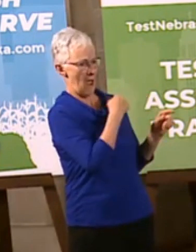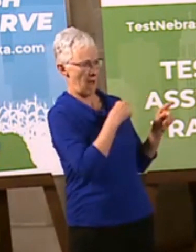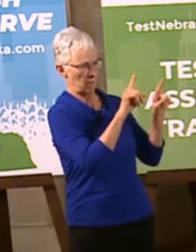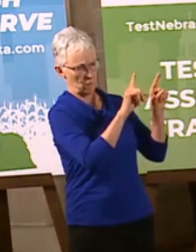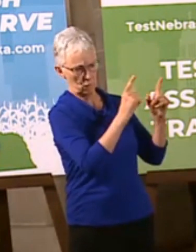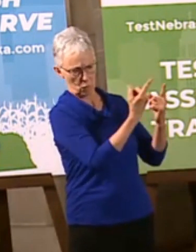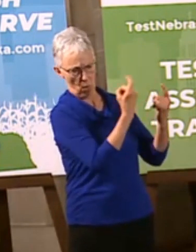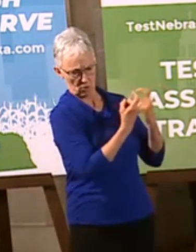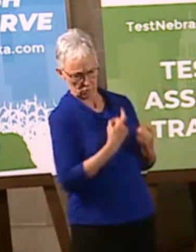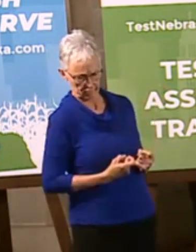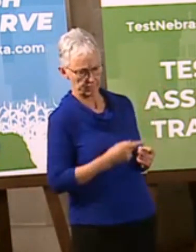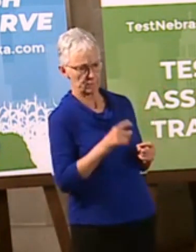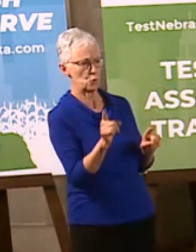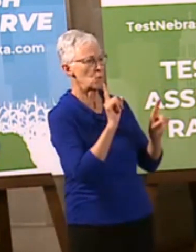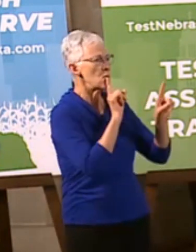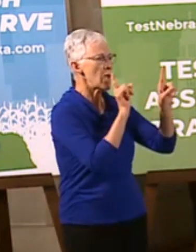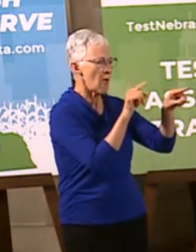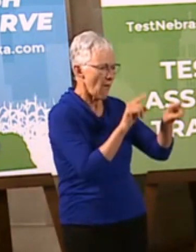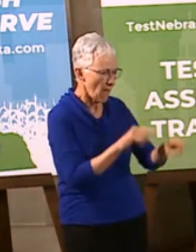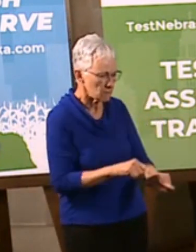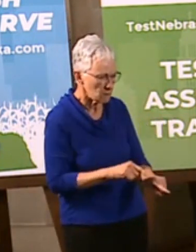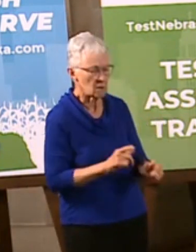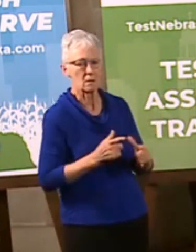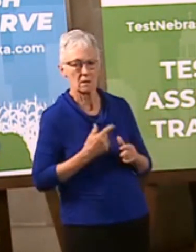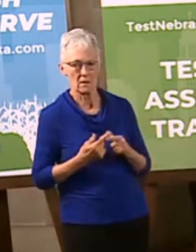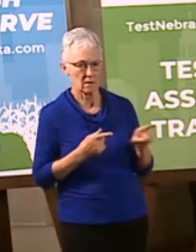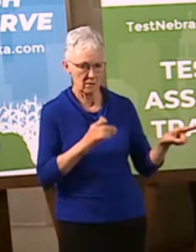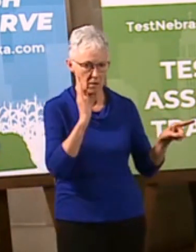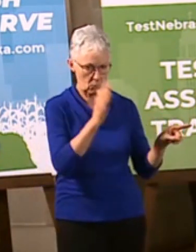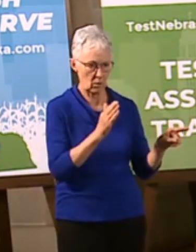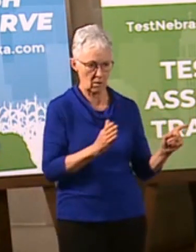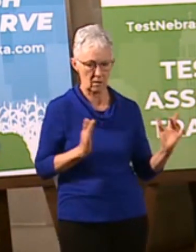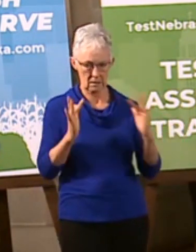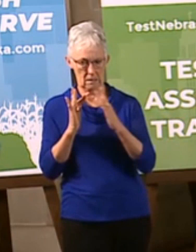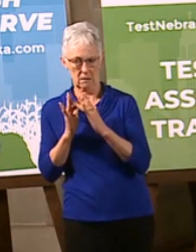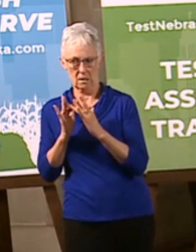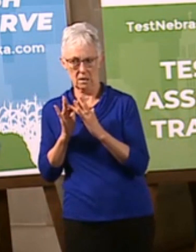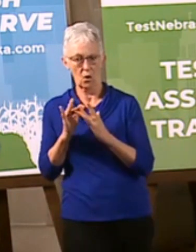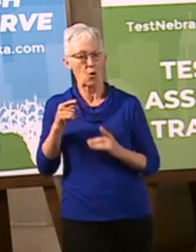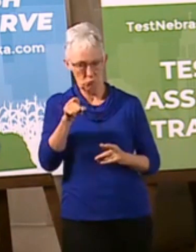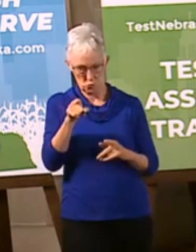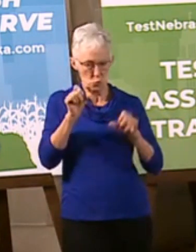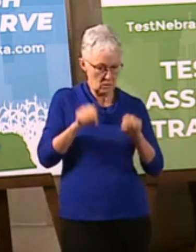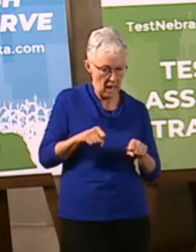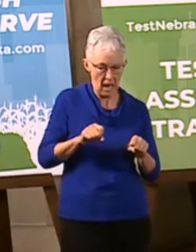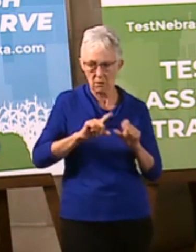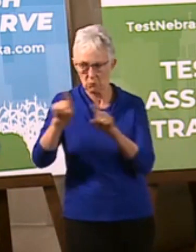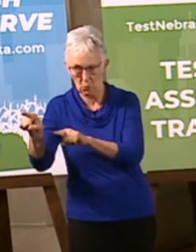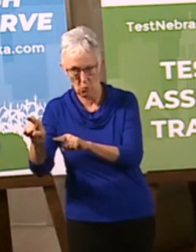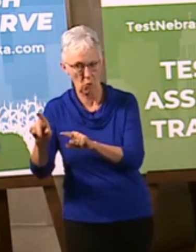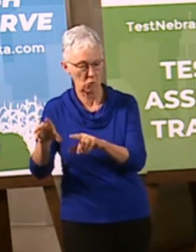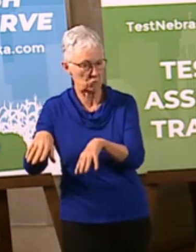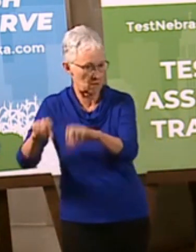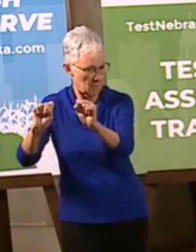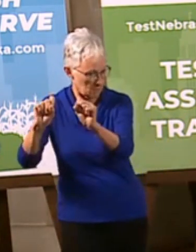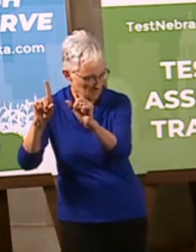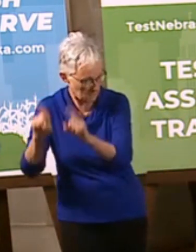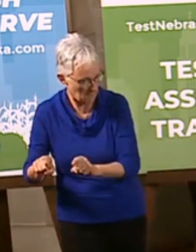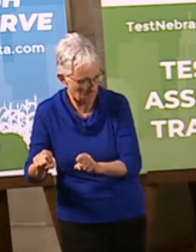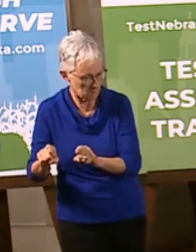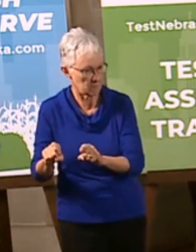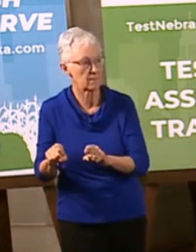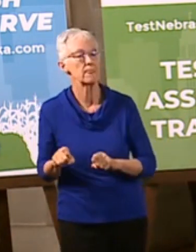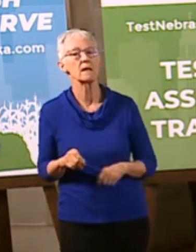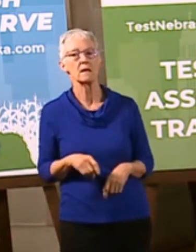we will be able to contact you about coming back getting the test and then again this whole thing is assess, test,